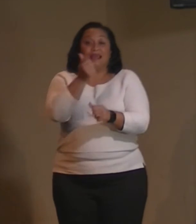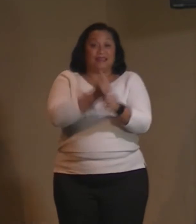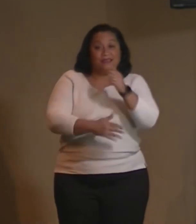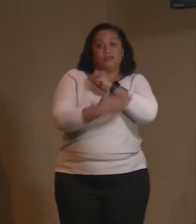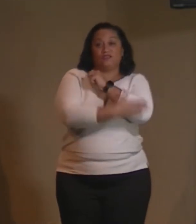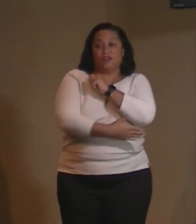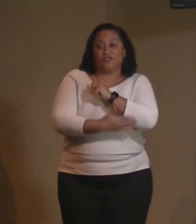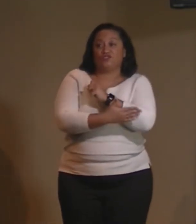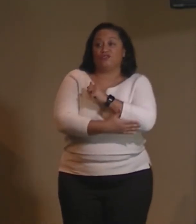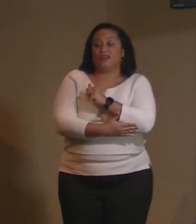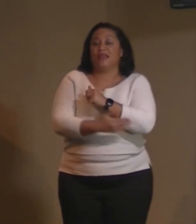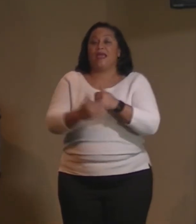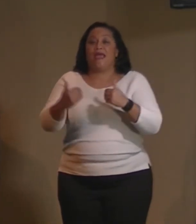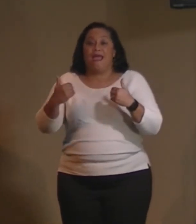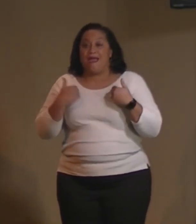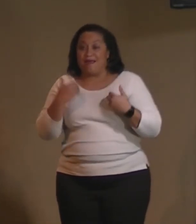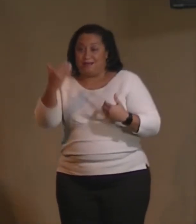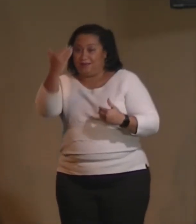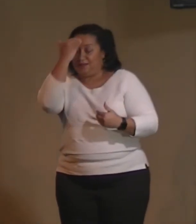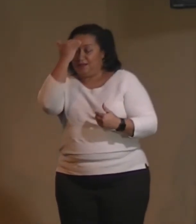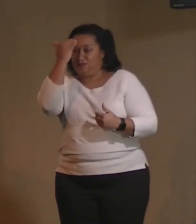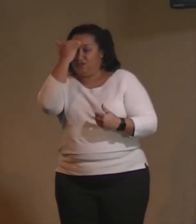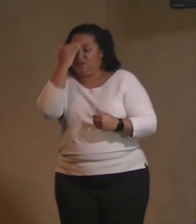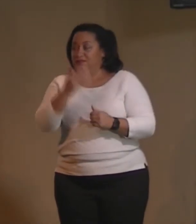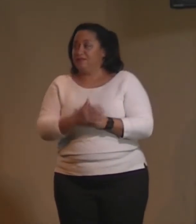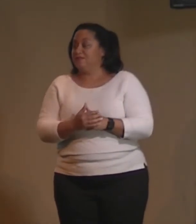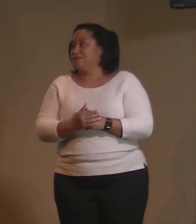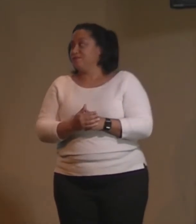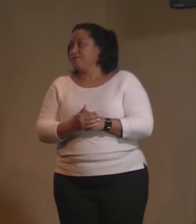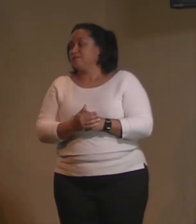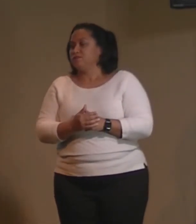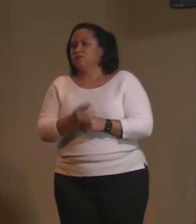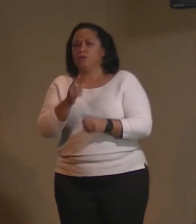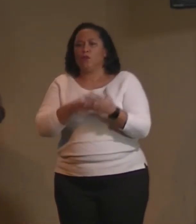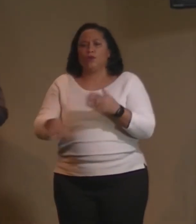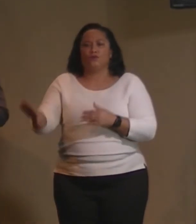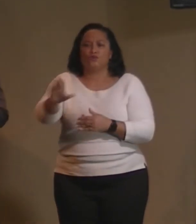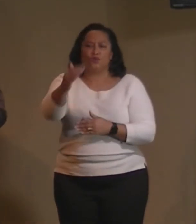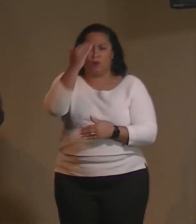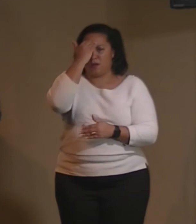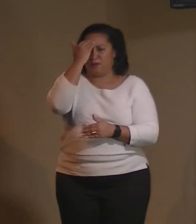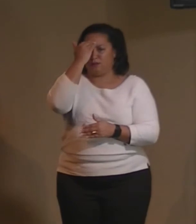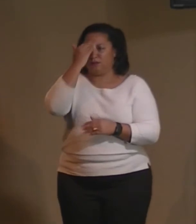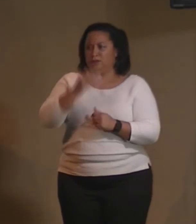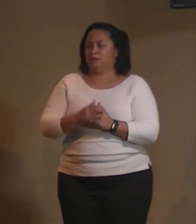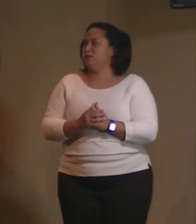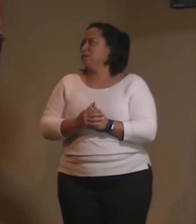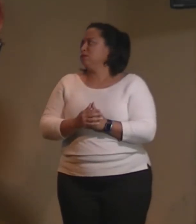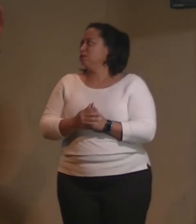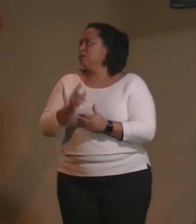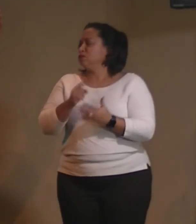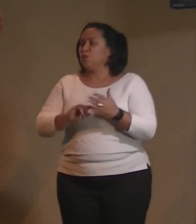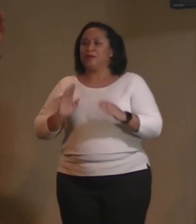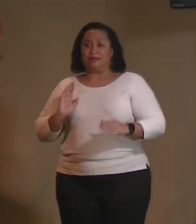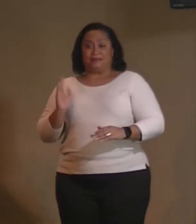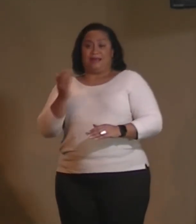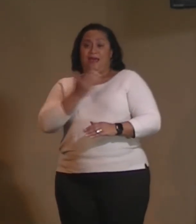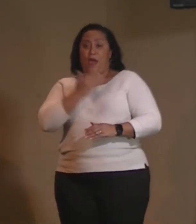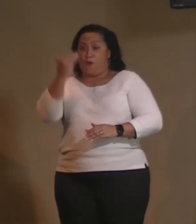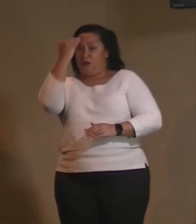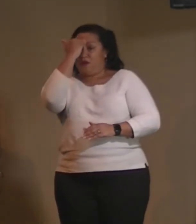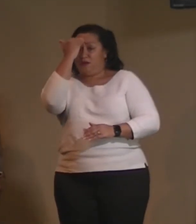country has a consciousness what is your consciousness what is our